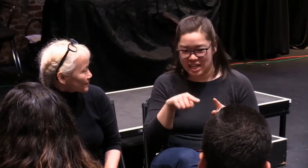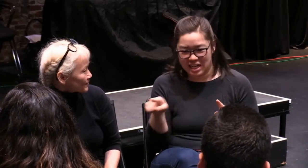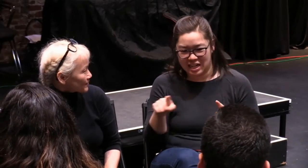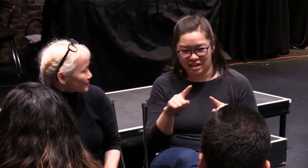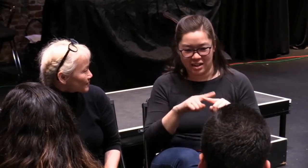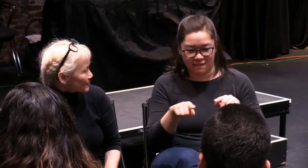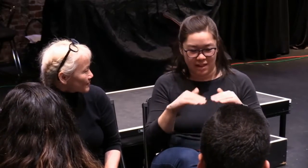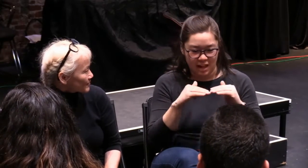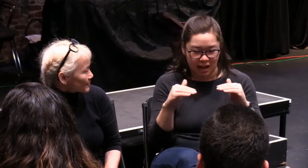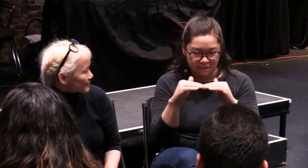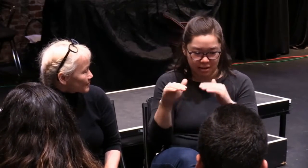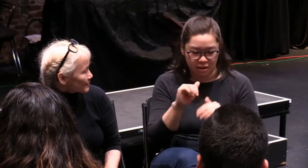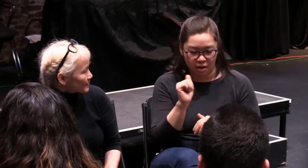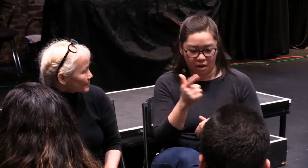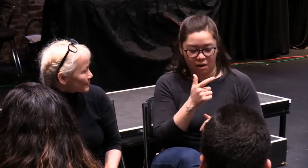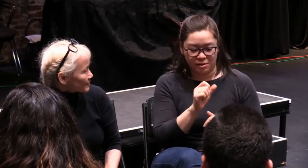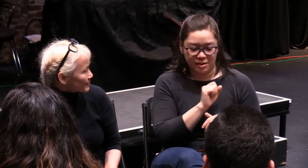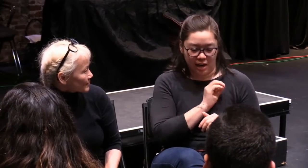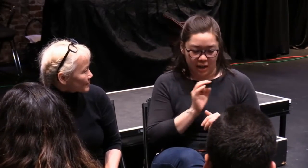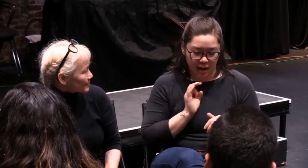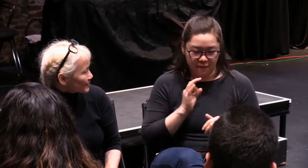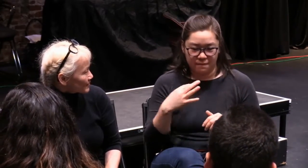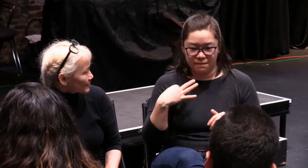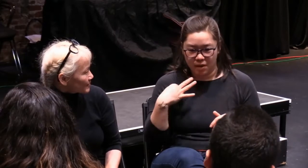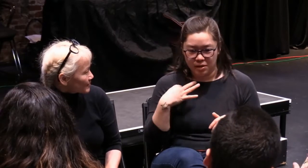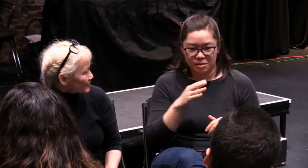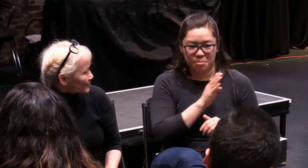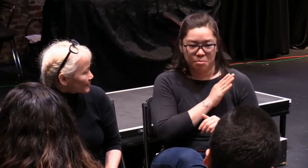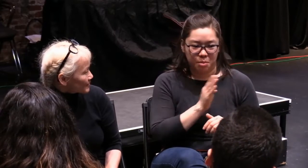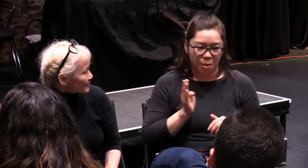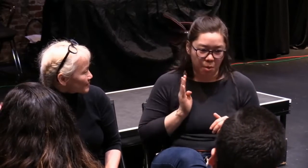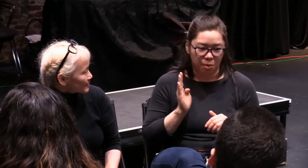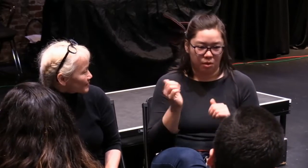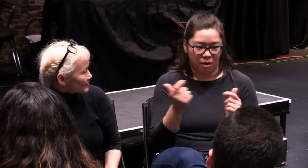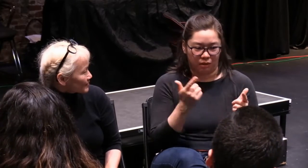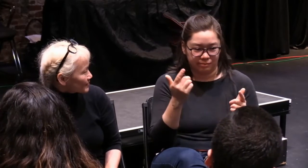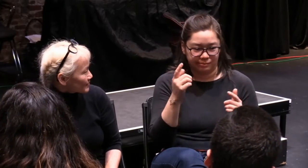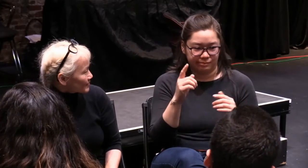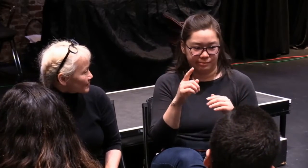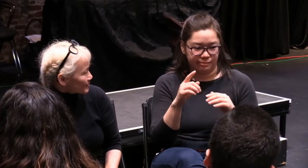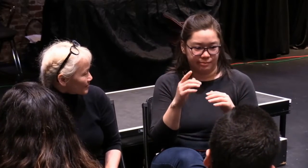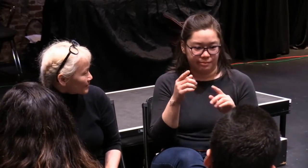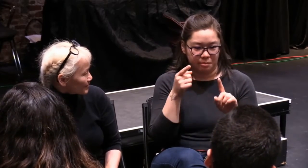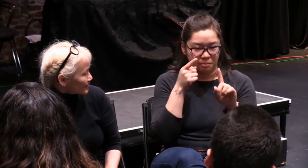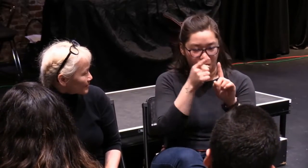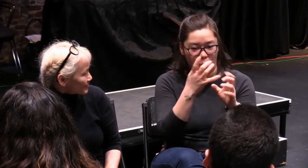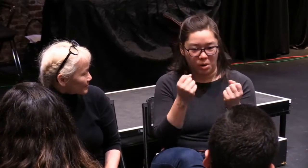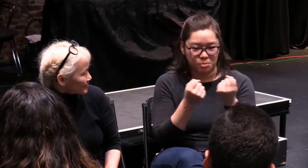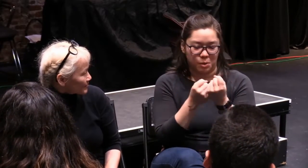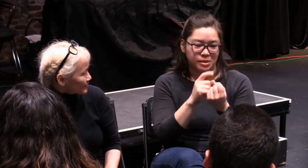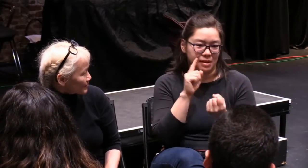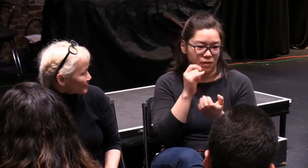And then from A to Z at all levels, from our administrative staff to the board to casting,